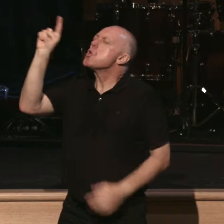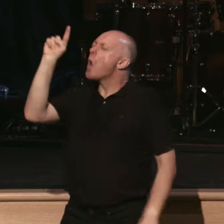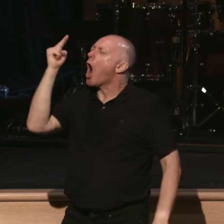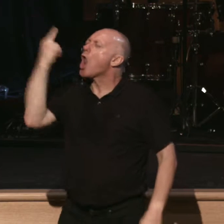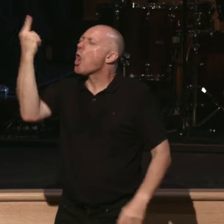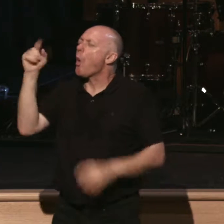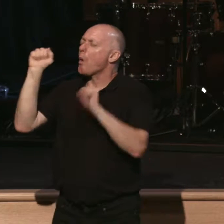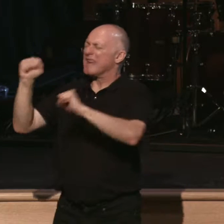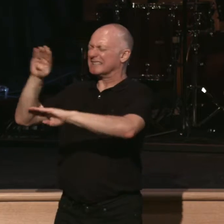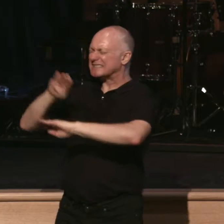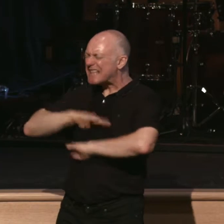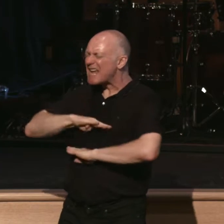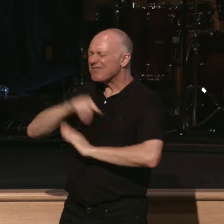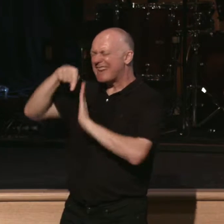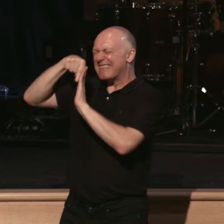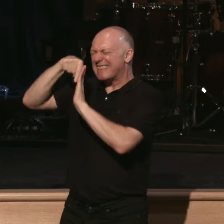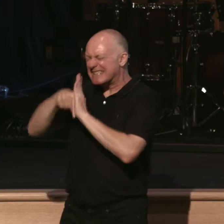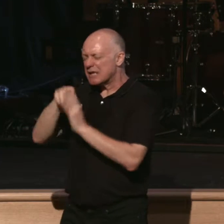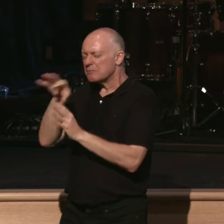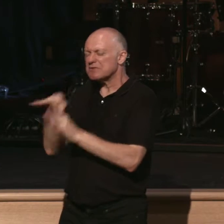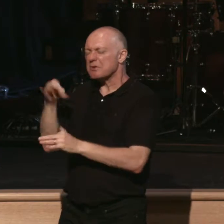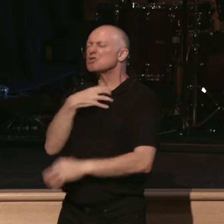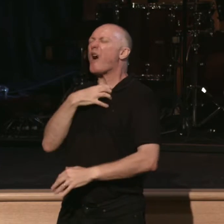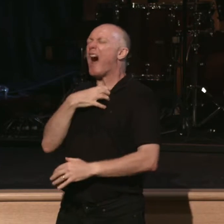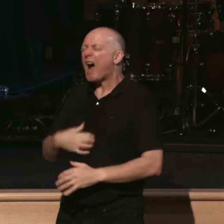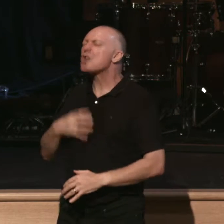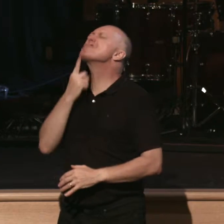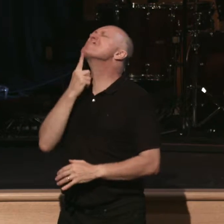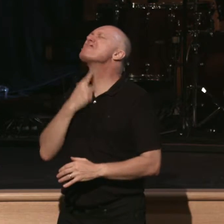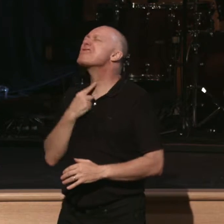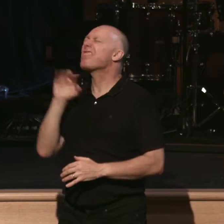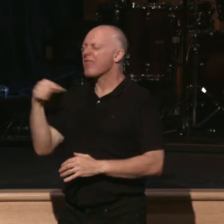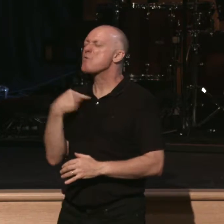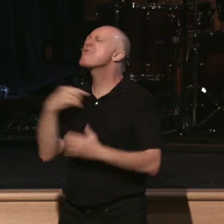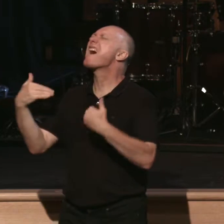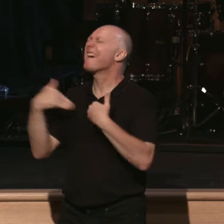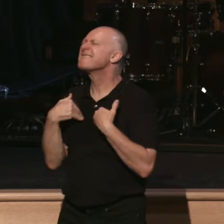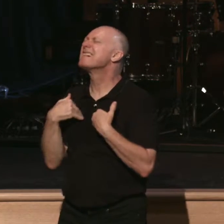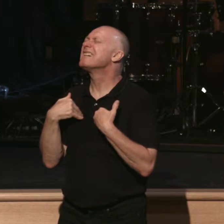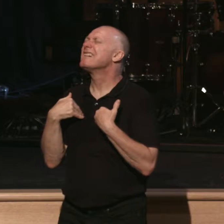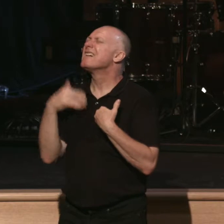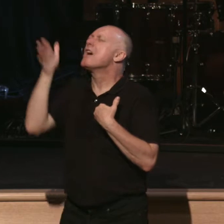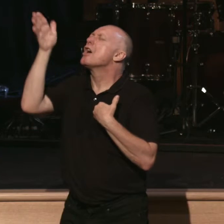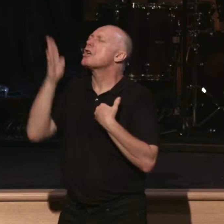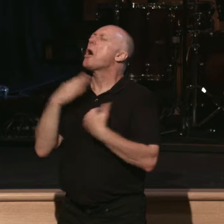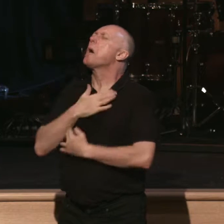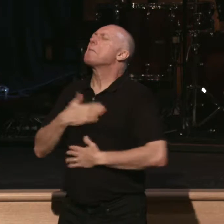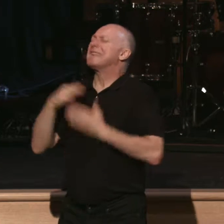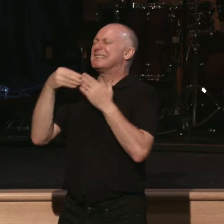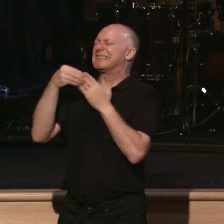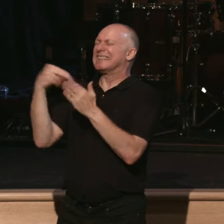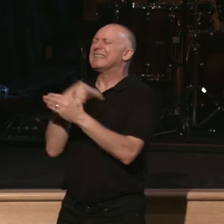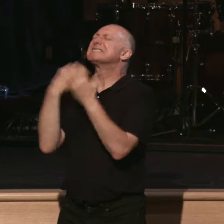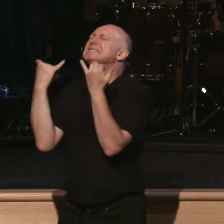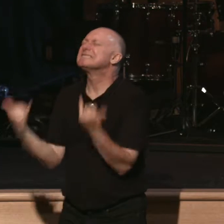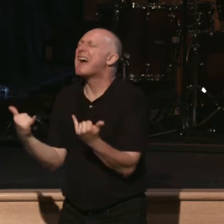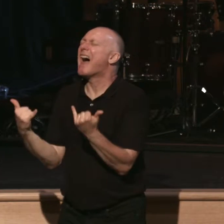satisfy the deep spiritual hunger and thirst that we have. So, God, would you please lead us now during this